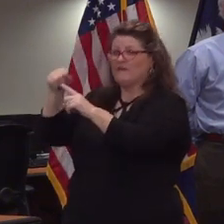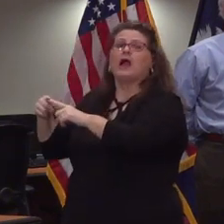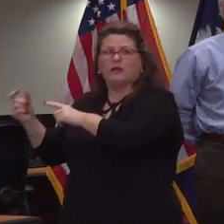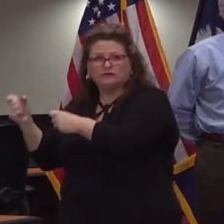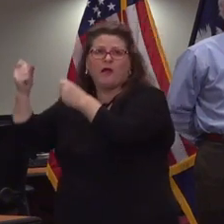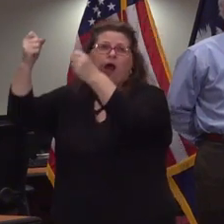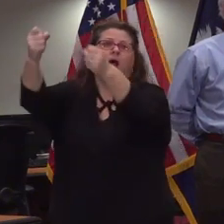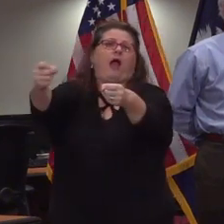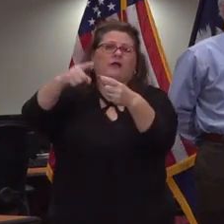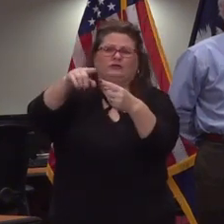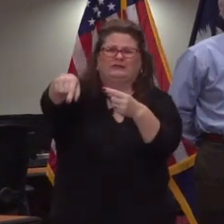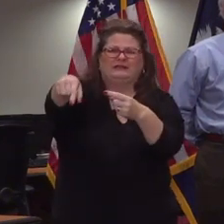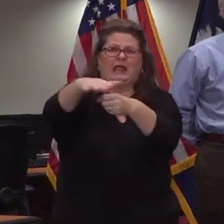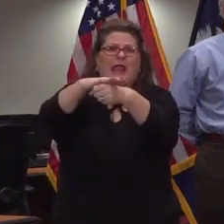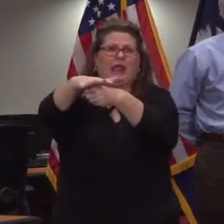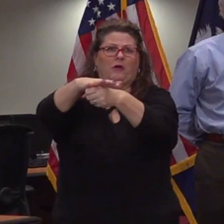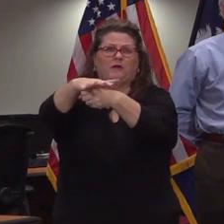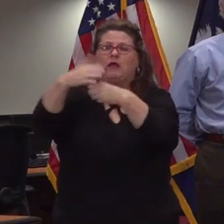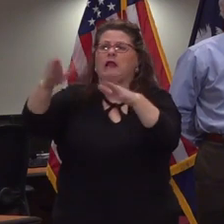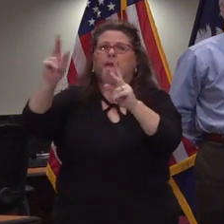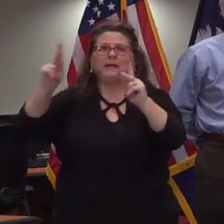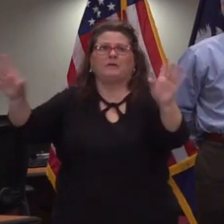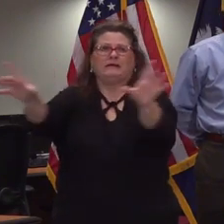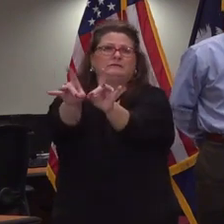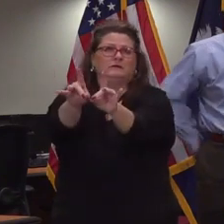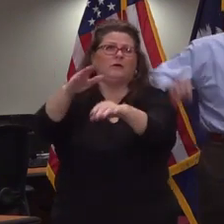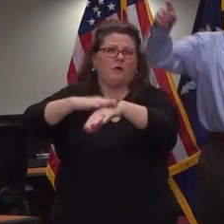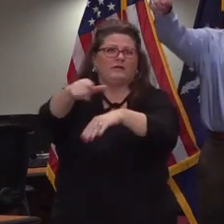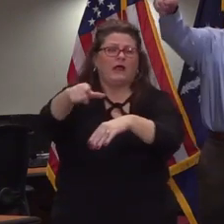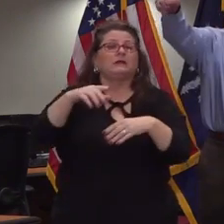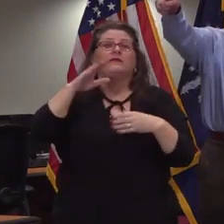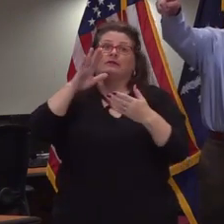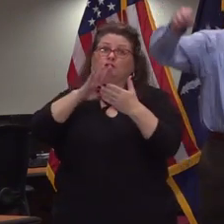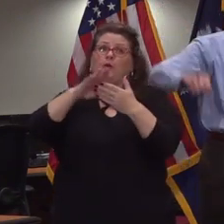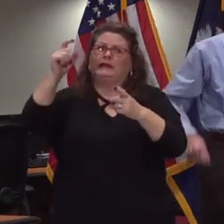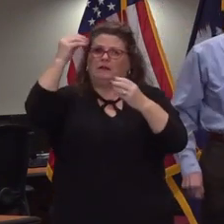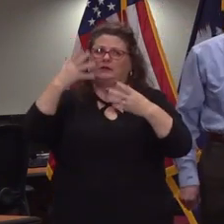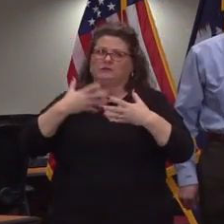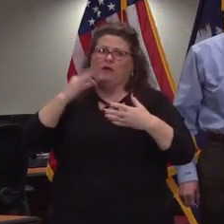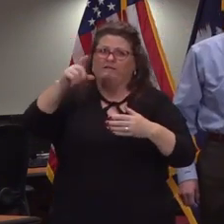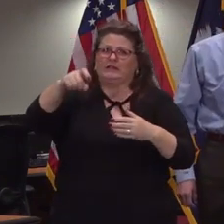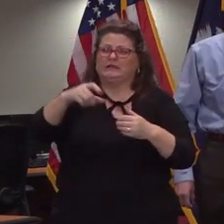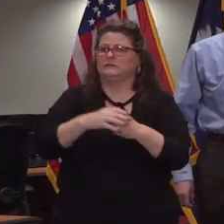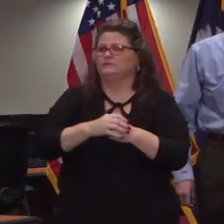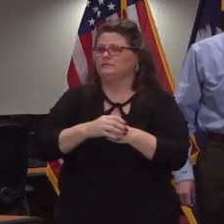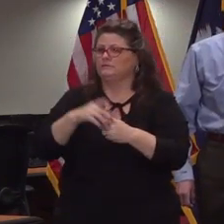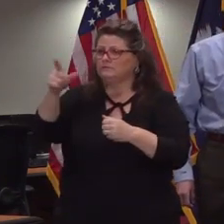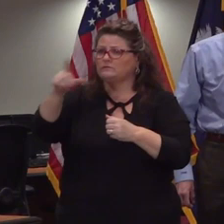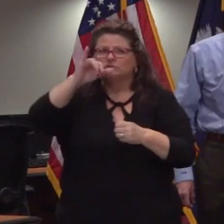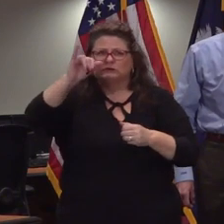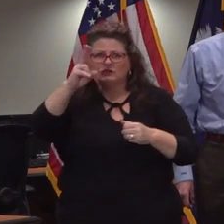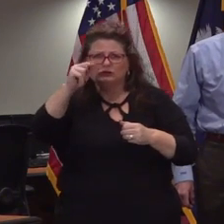those areas and can do more if there is a need that a district would let us know yes ma'am so the last day of school will still be june